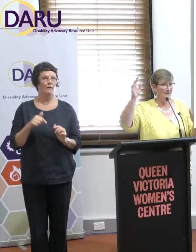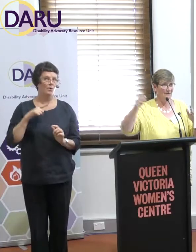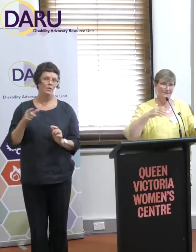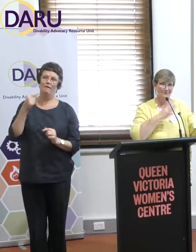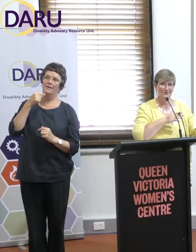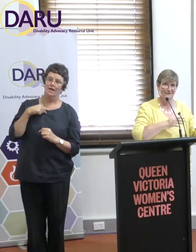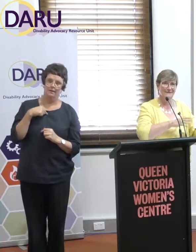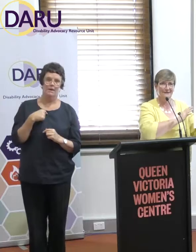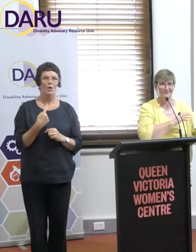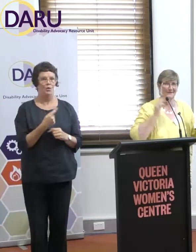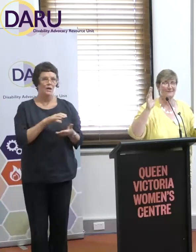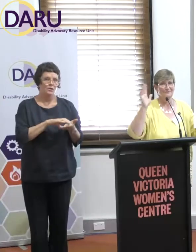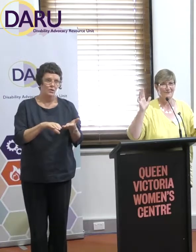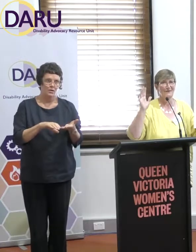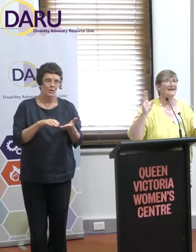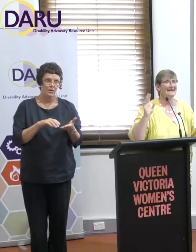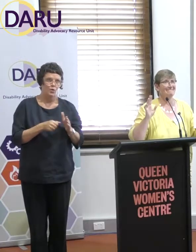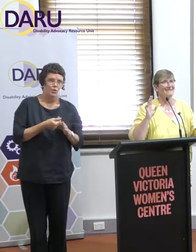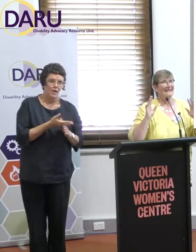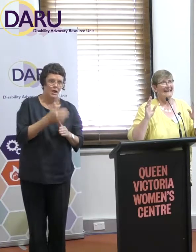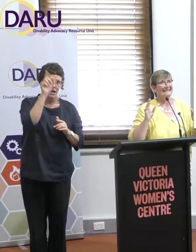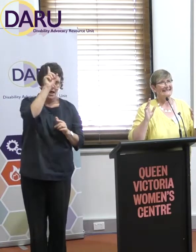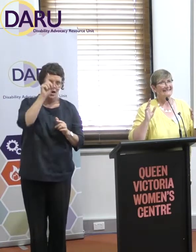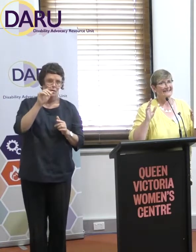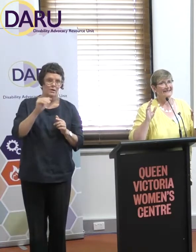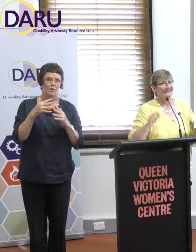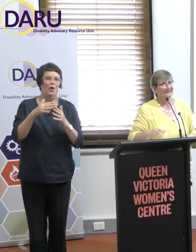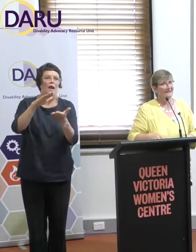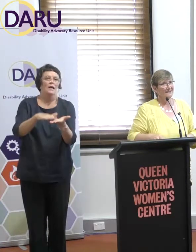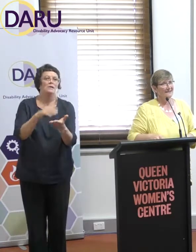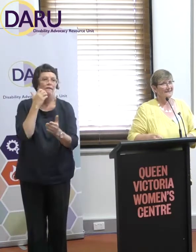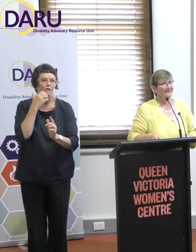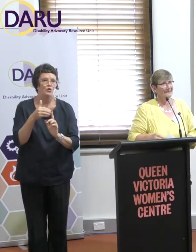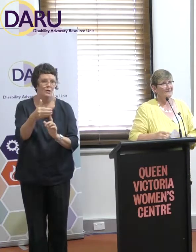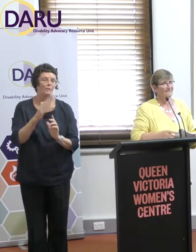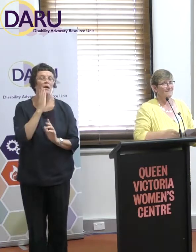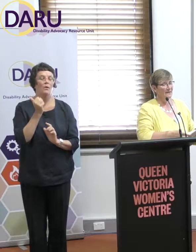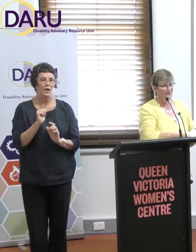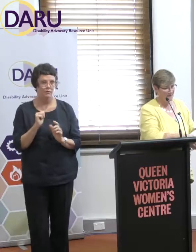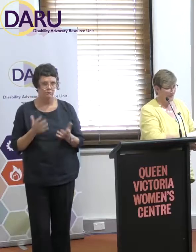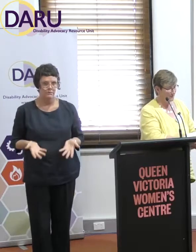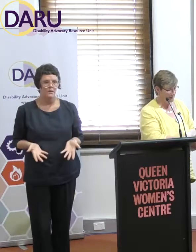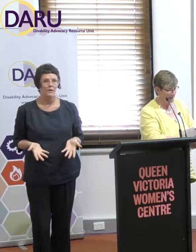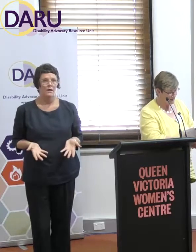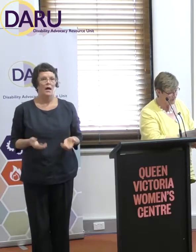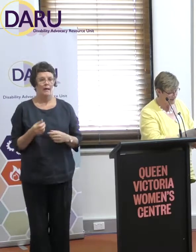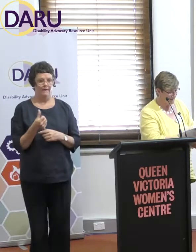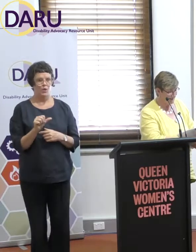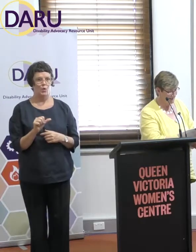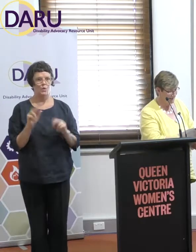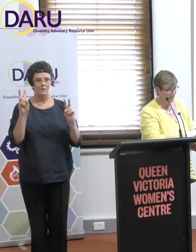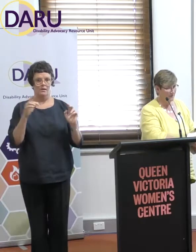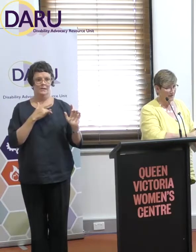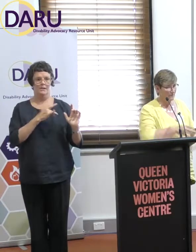future is worth less than a dollar you spend today, but anyway, whatever. And then they use a thing called sensitivity